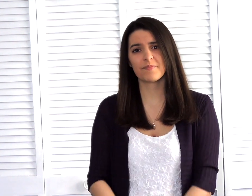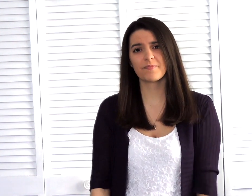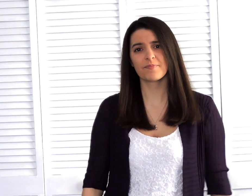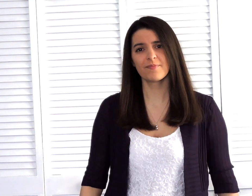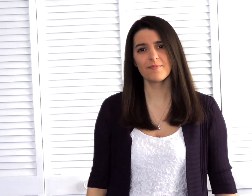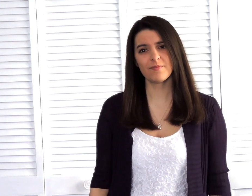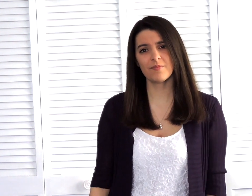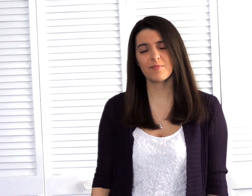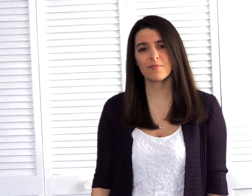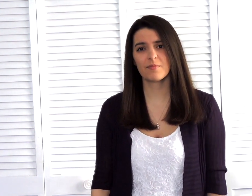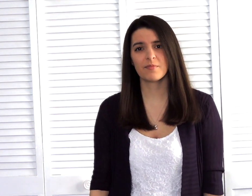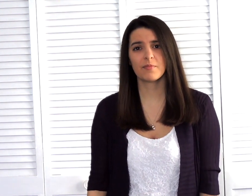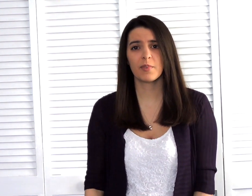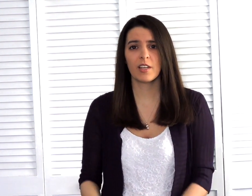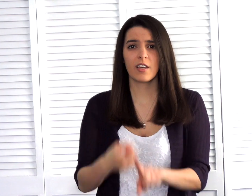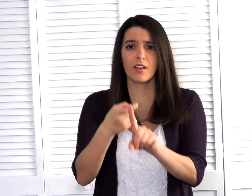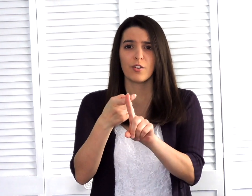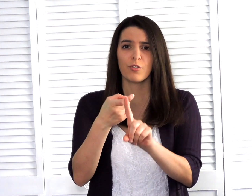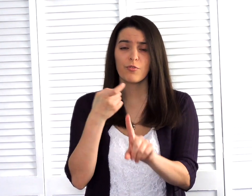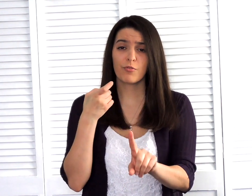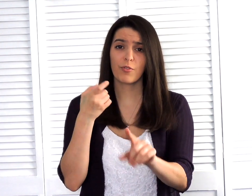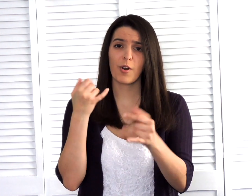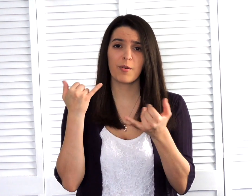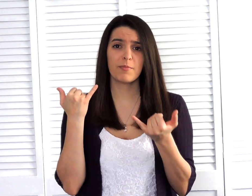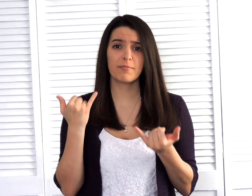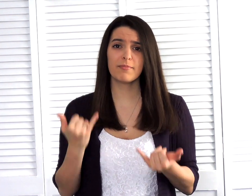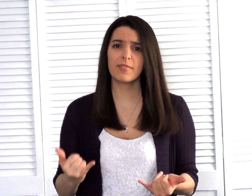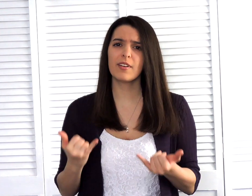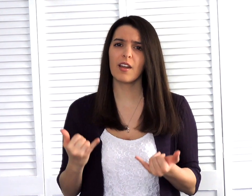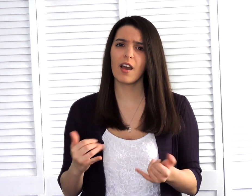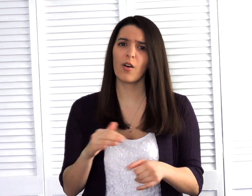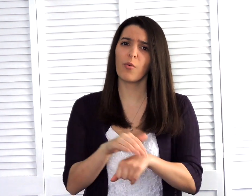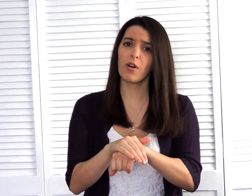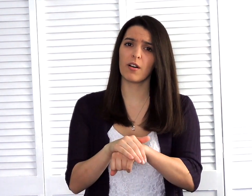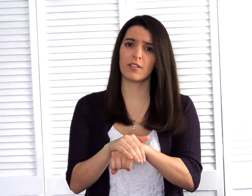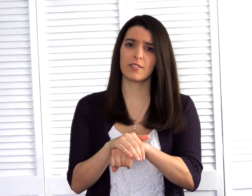from now on.